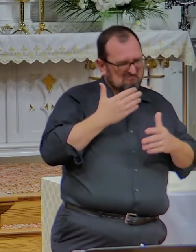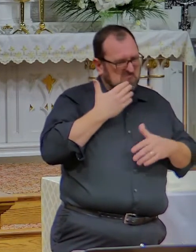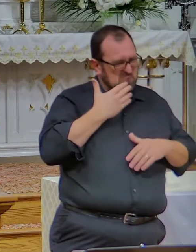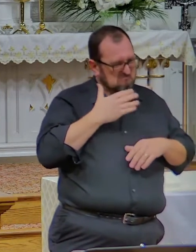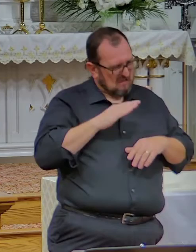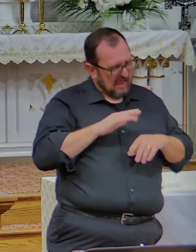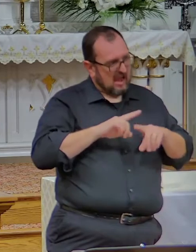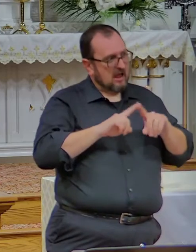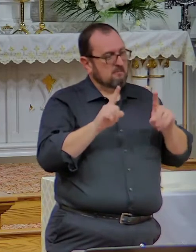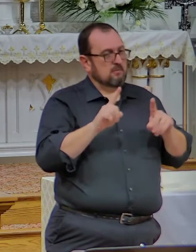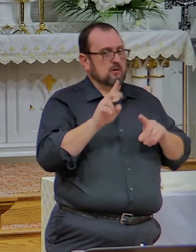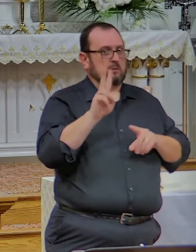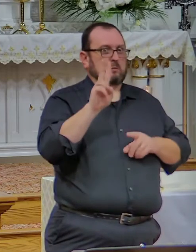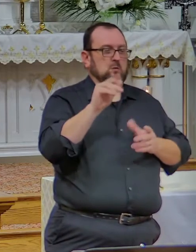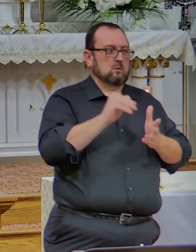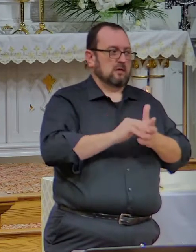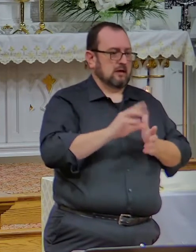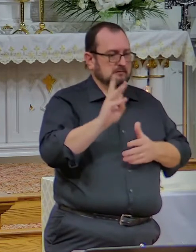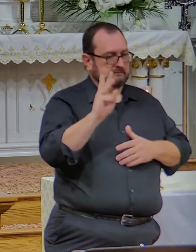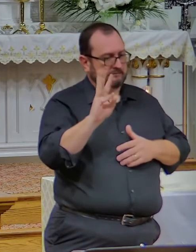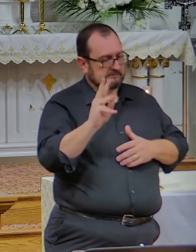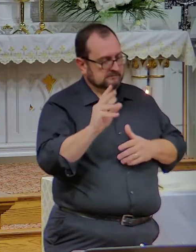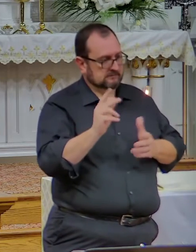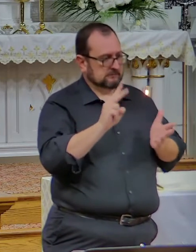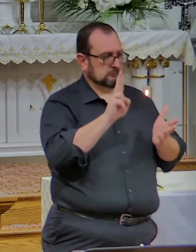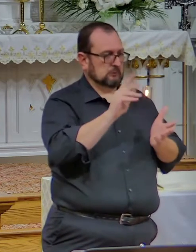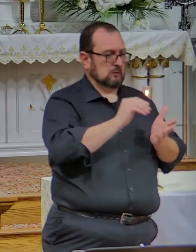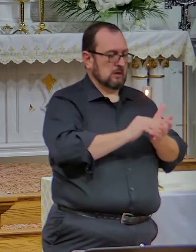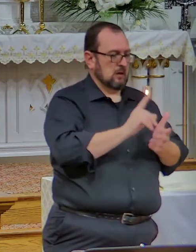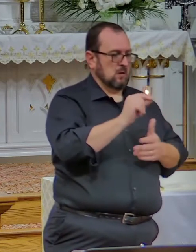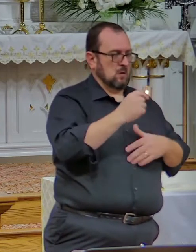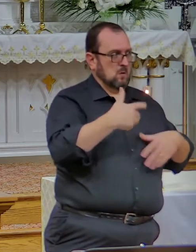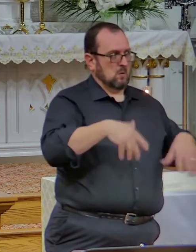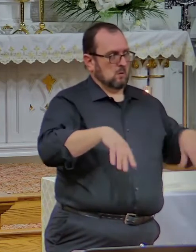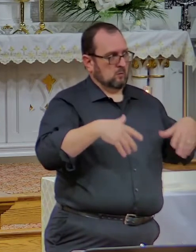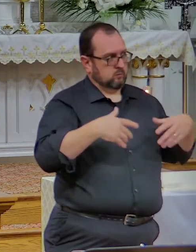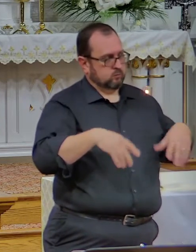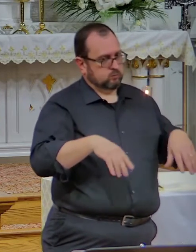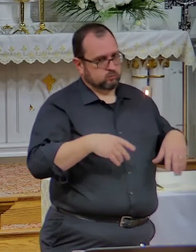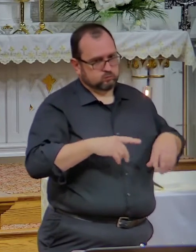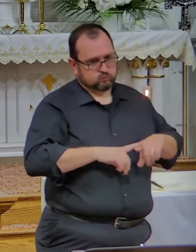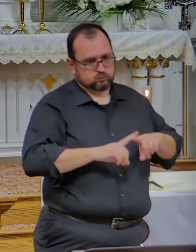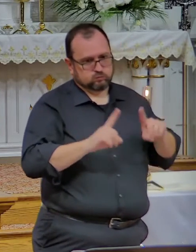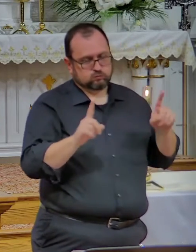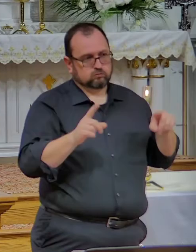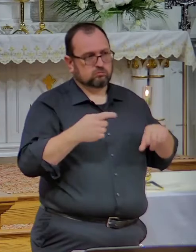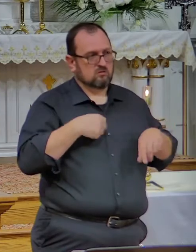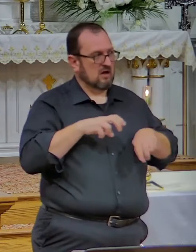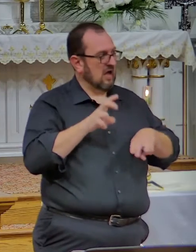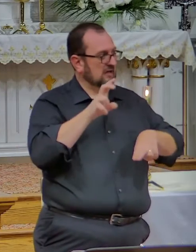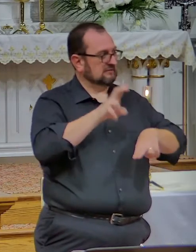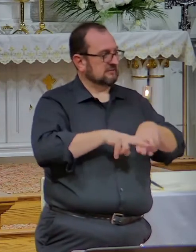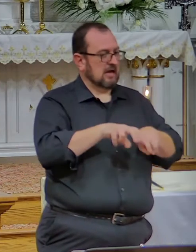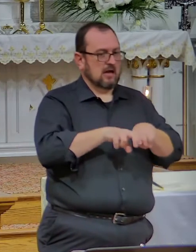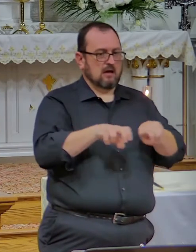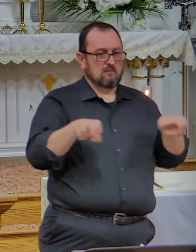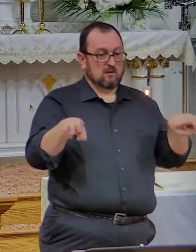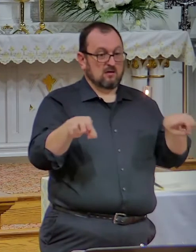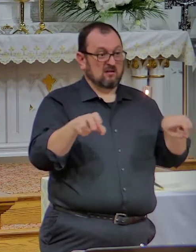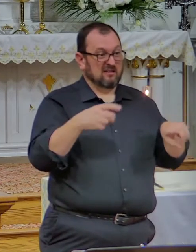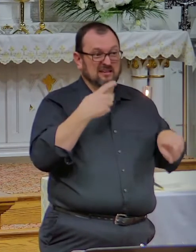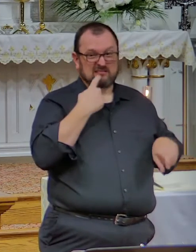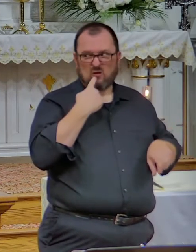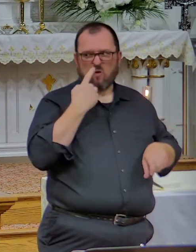2020, I sat in the pew, and you told me if I voted for one